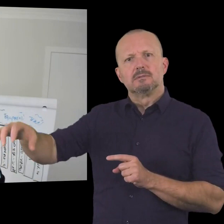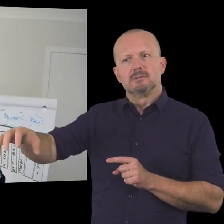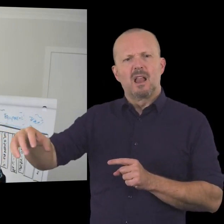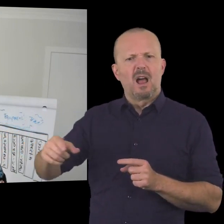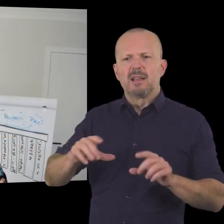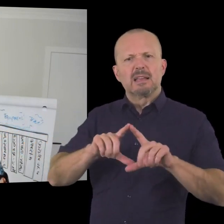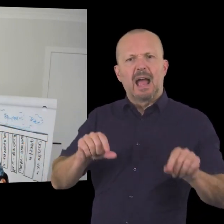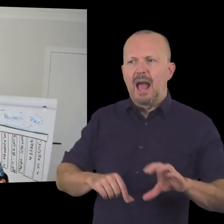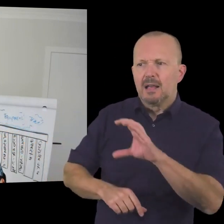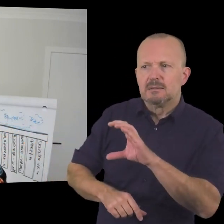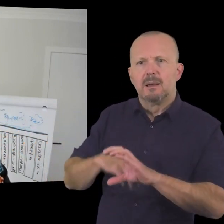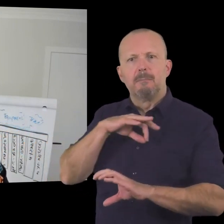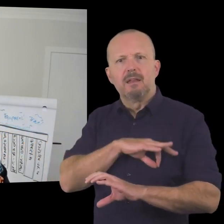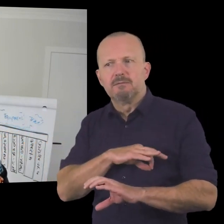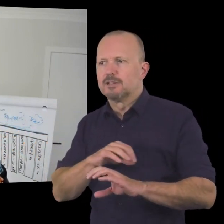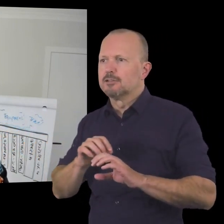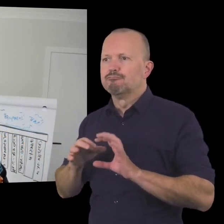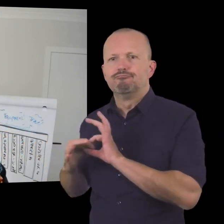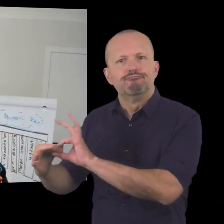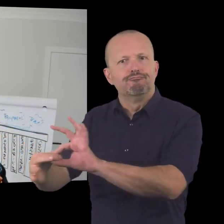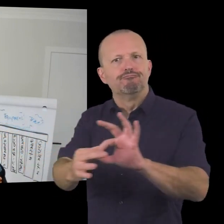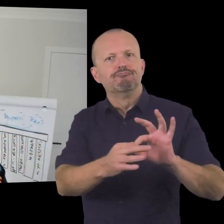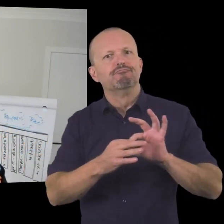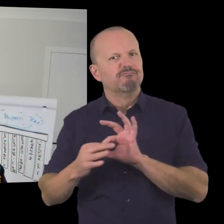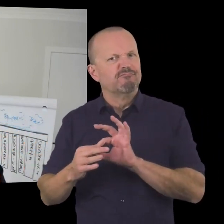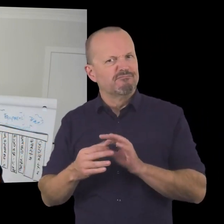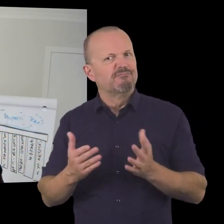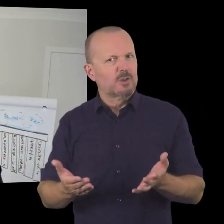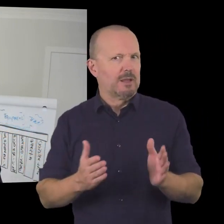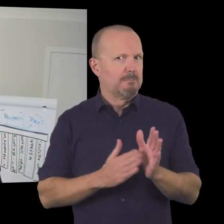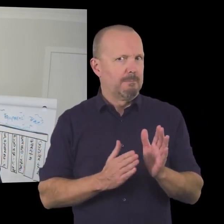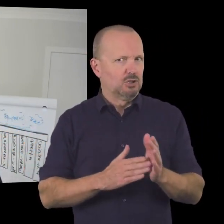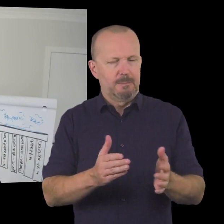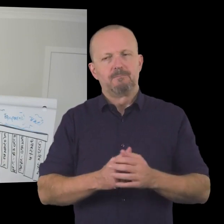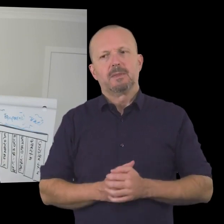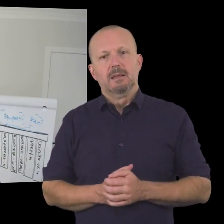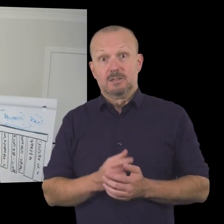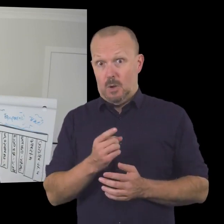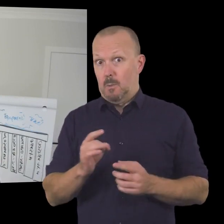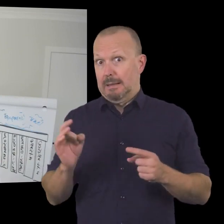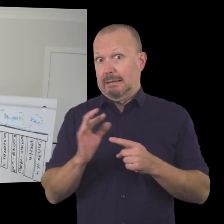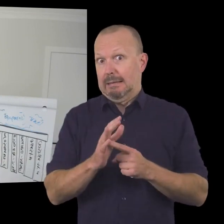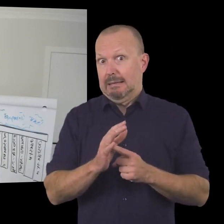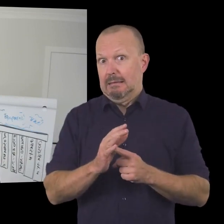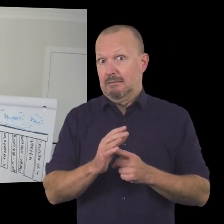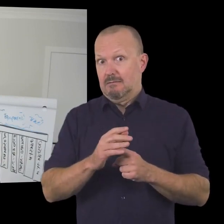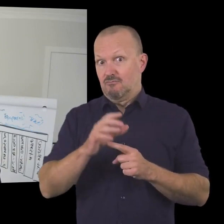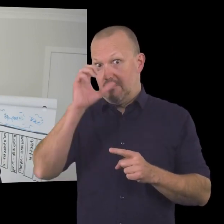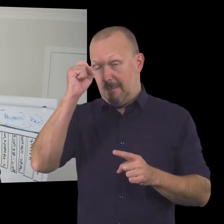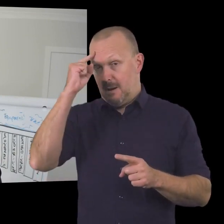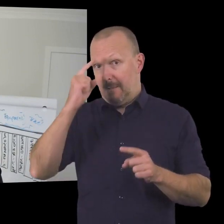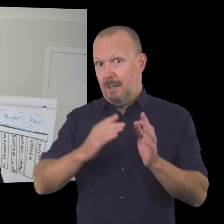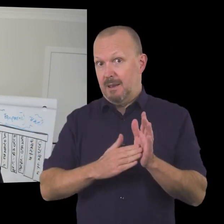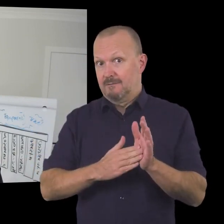things done so that's as much as i wanted to share about membership but the key things that i'd love you to take away from it